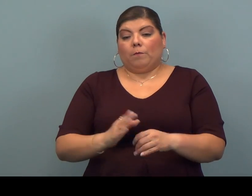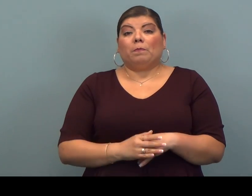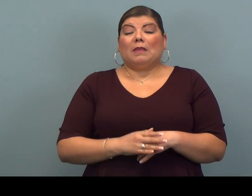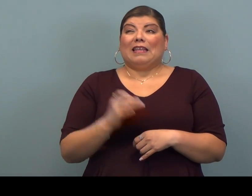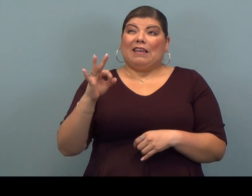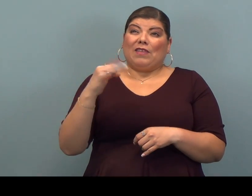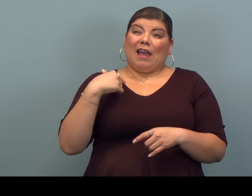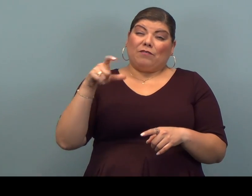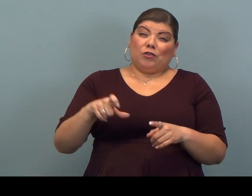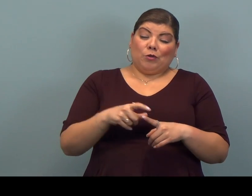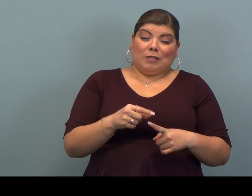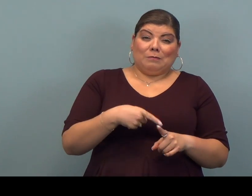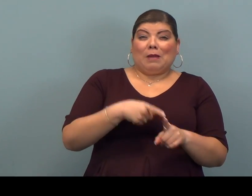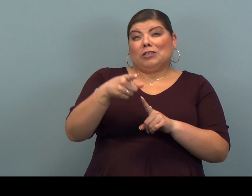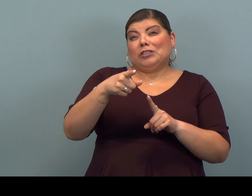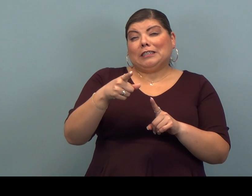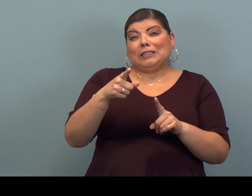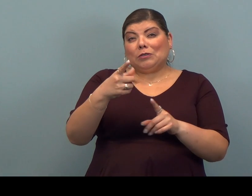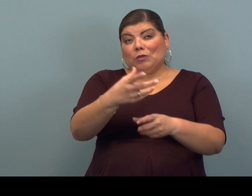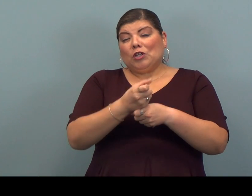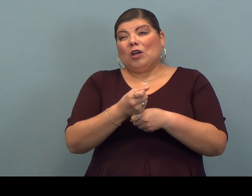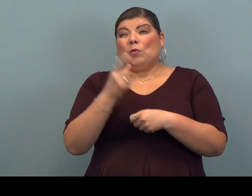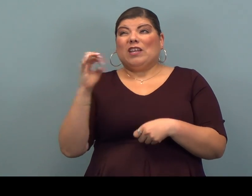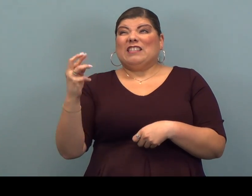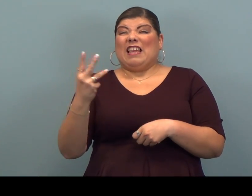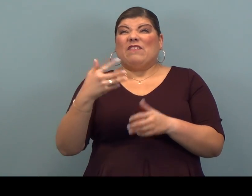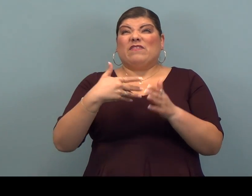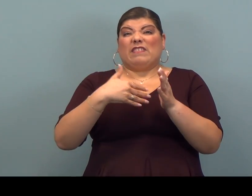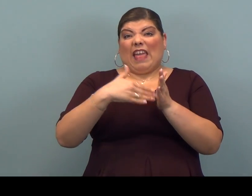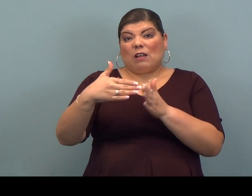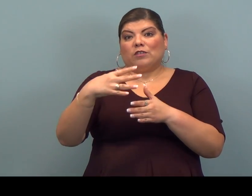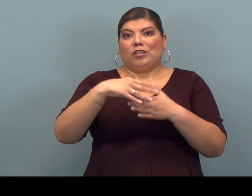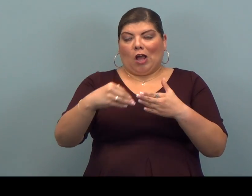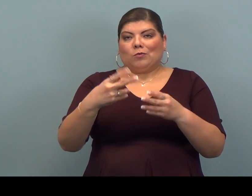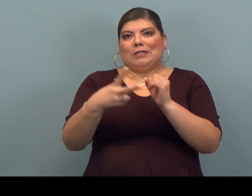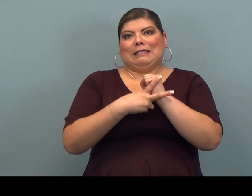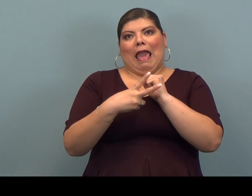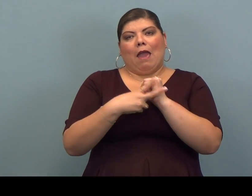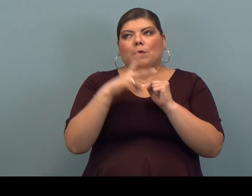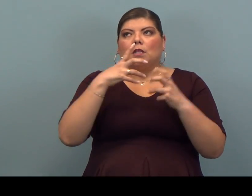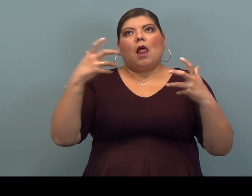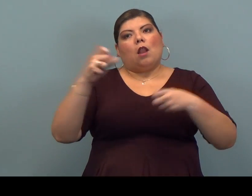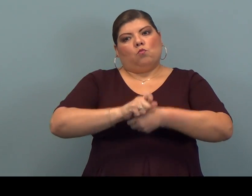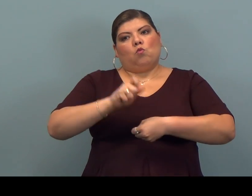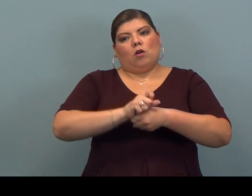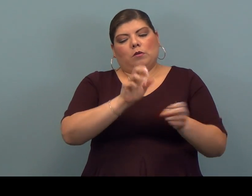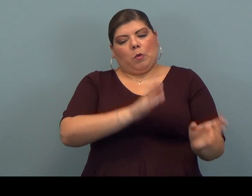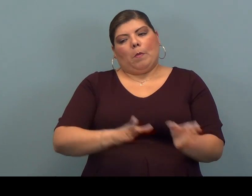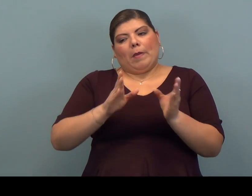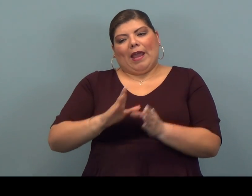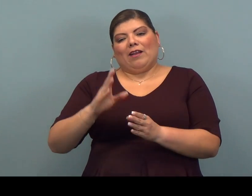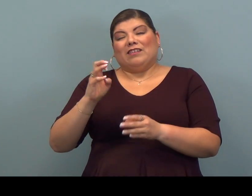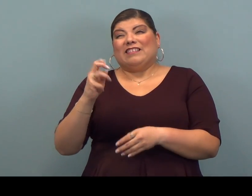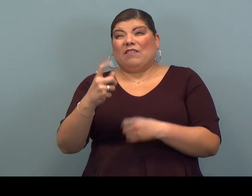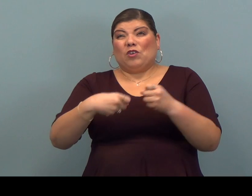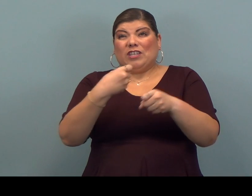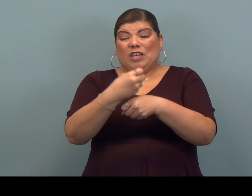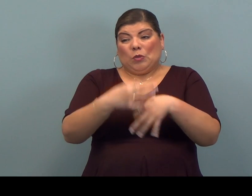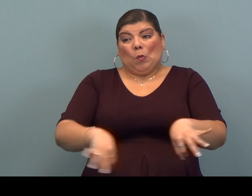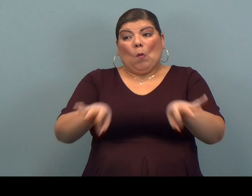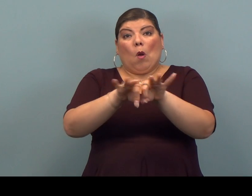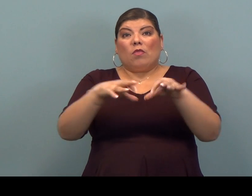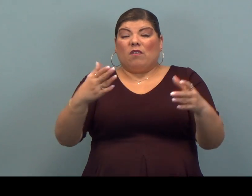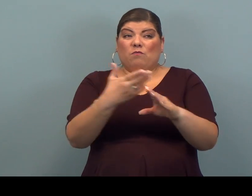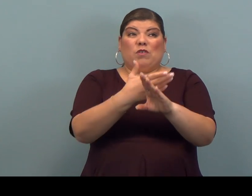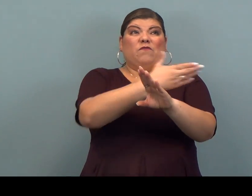they had to do a specialty return, you know, we could be saving you several thousand dollars because, you know, that's a lot of work to prepare several years worth